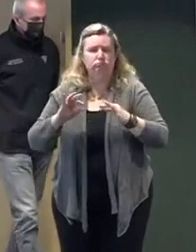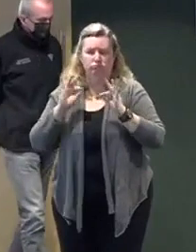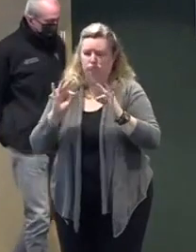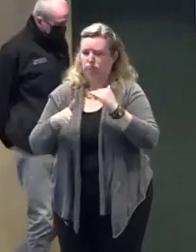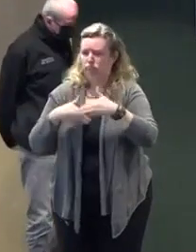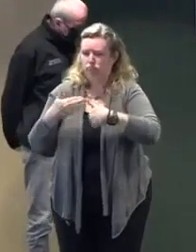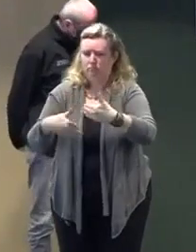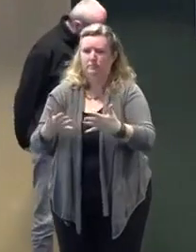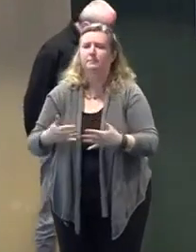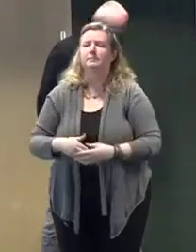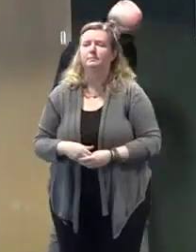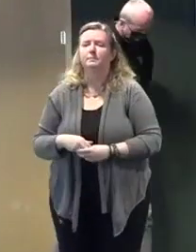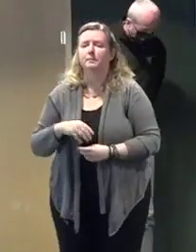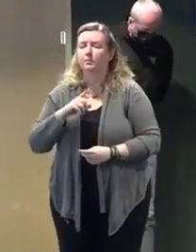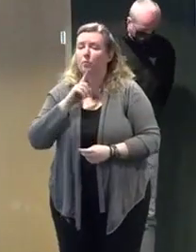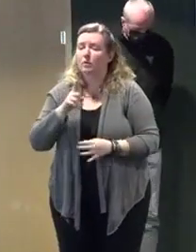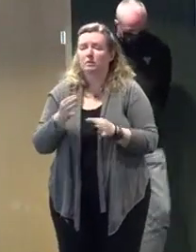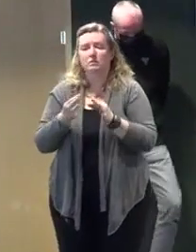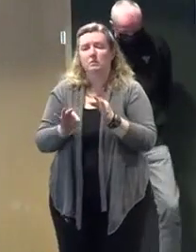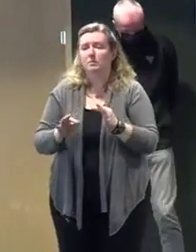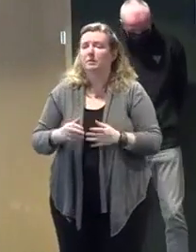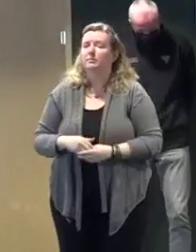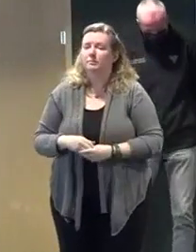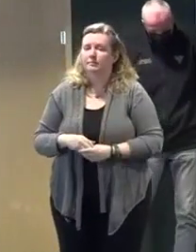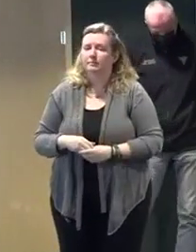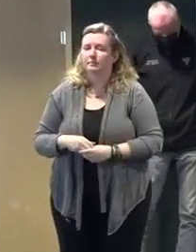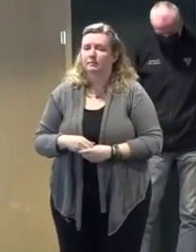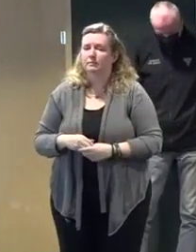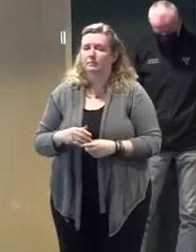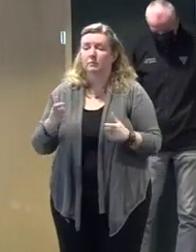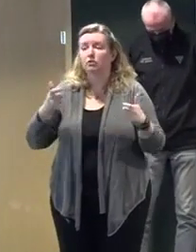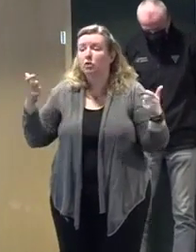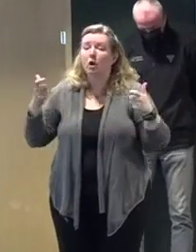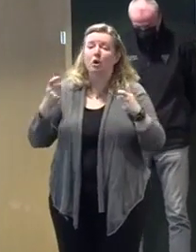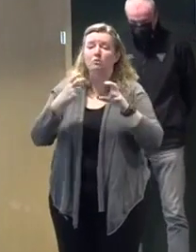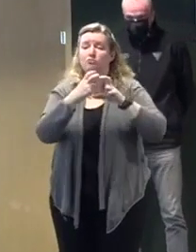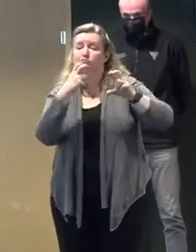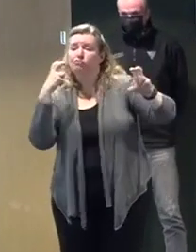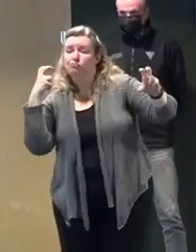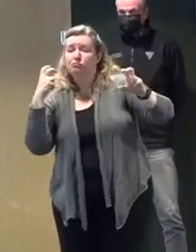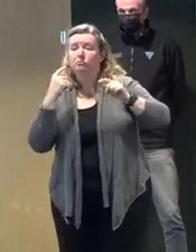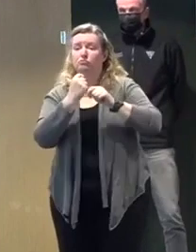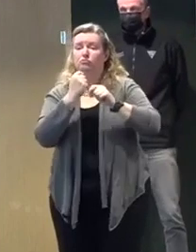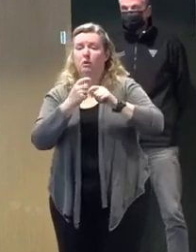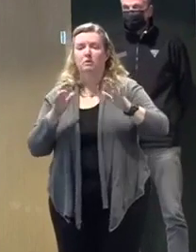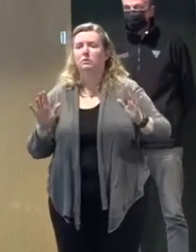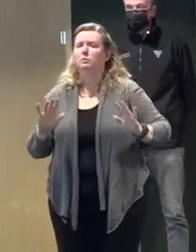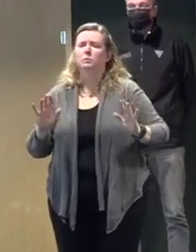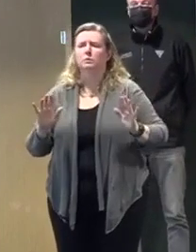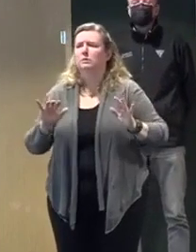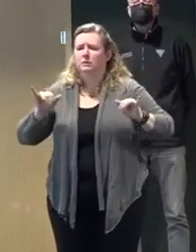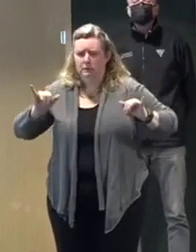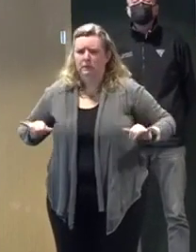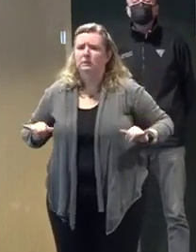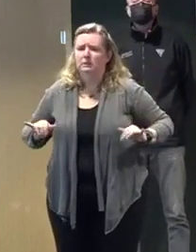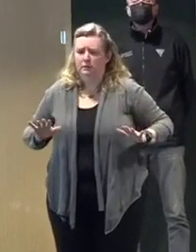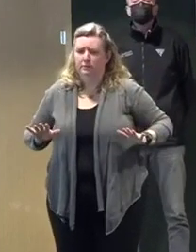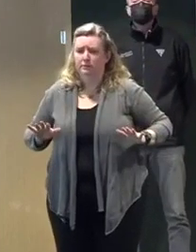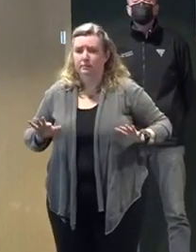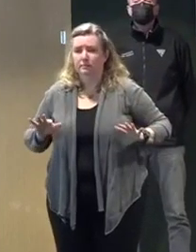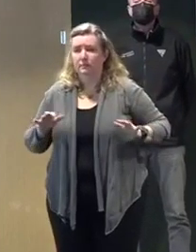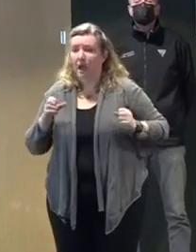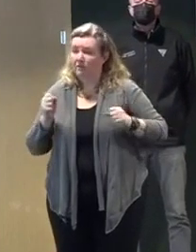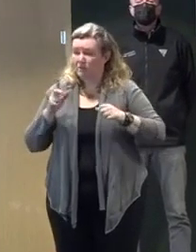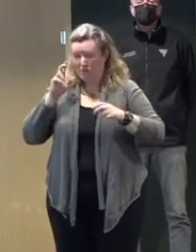Very simple. The fewer large trucks on our roads in the midst of this storm, the fewer opportunities for them to jackknife or slide and cause an